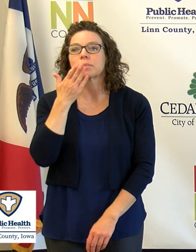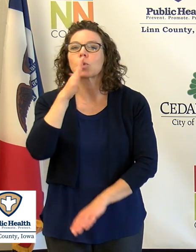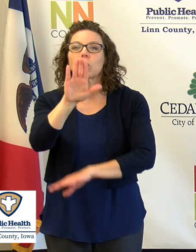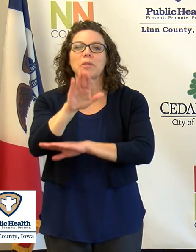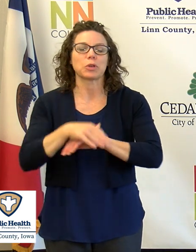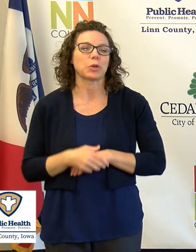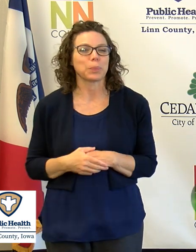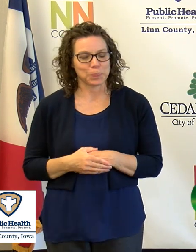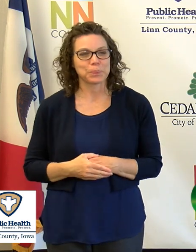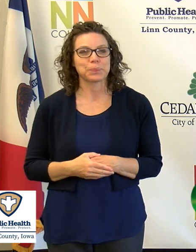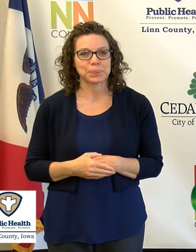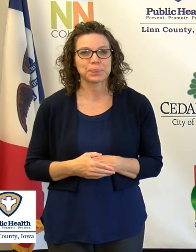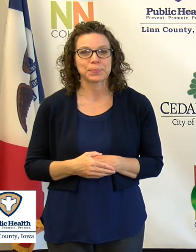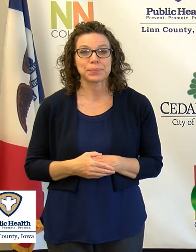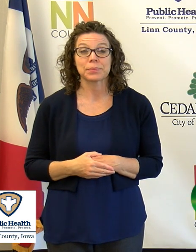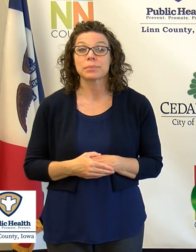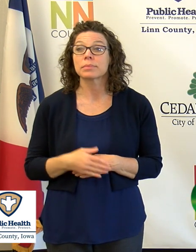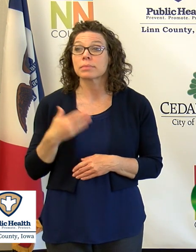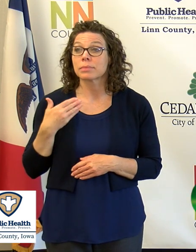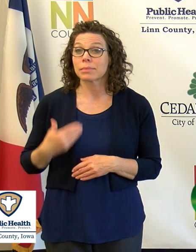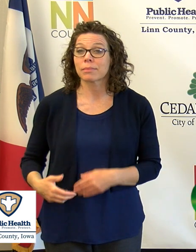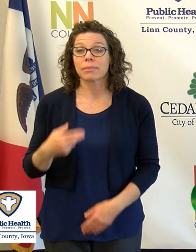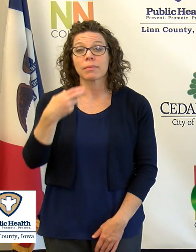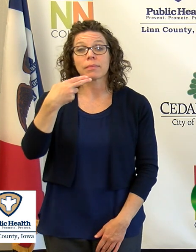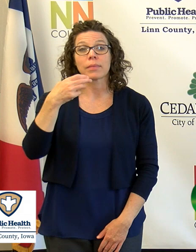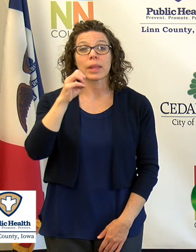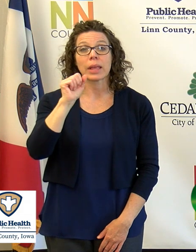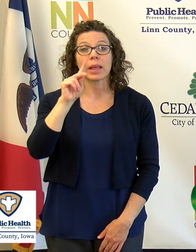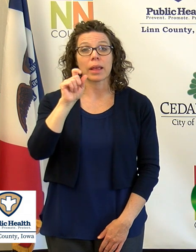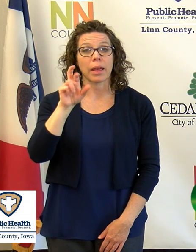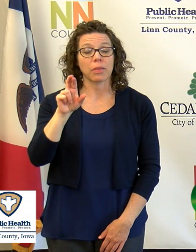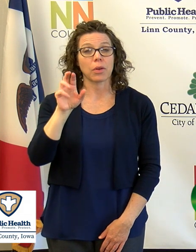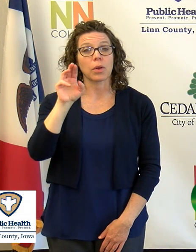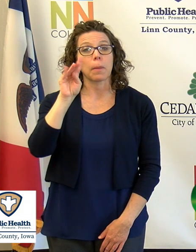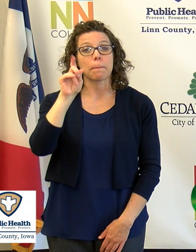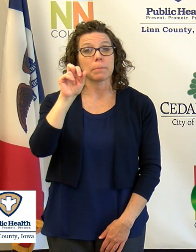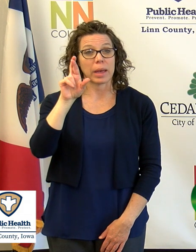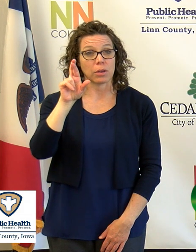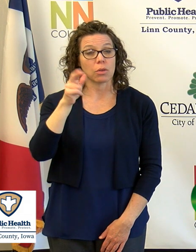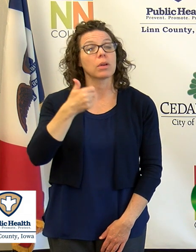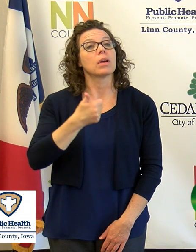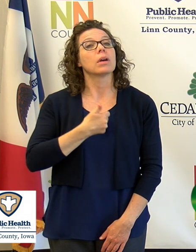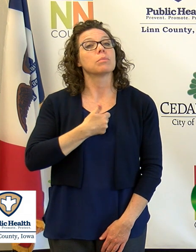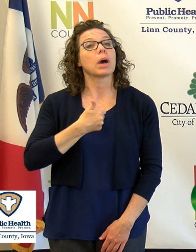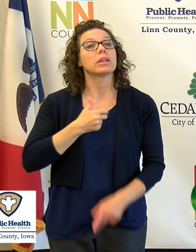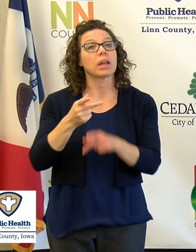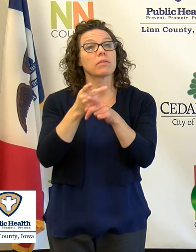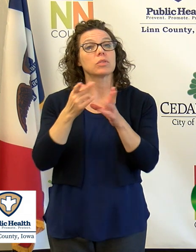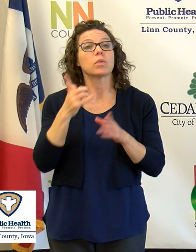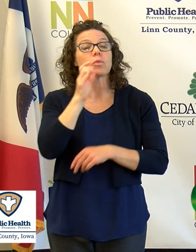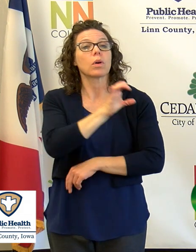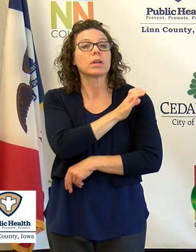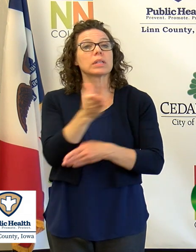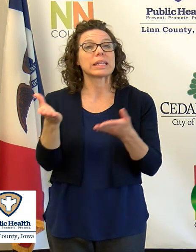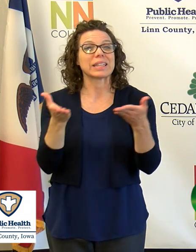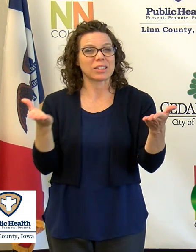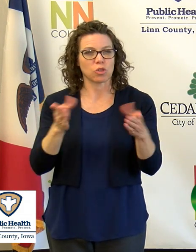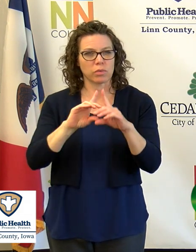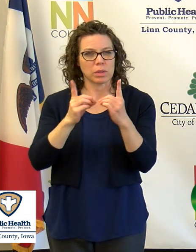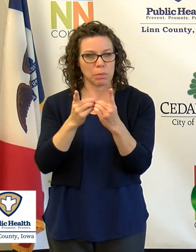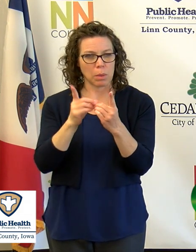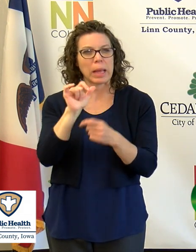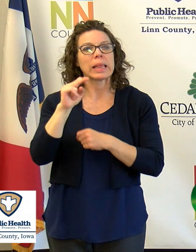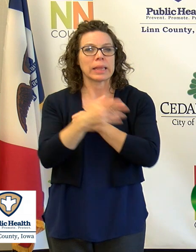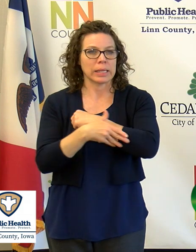Good afternoon. My name is Heather Meader and I'm the supervisor for the clinical services branch at Lynn County Public